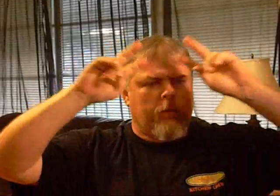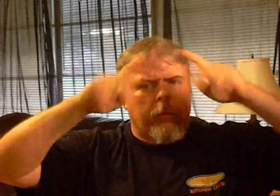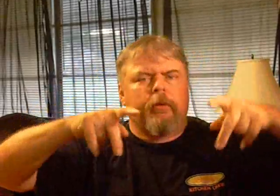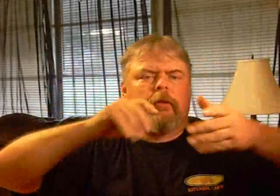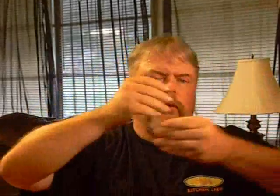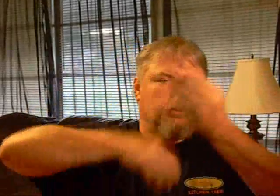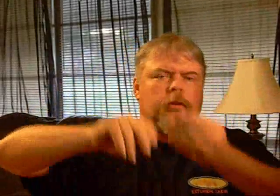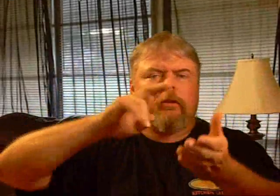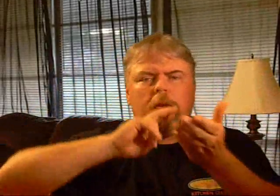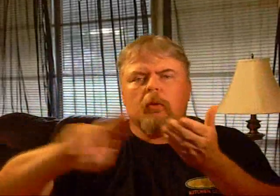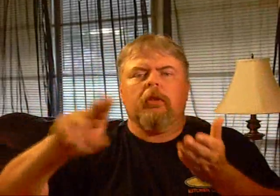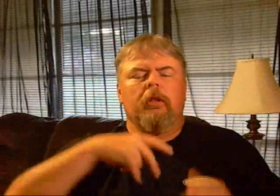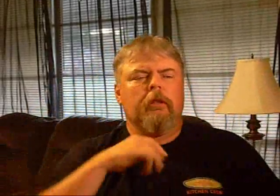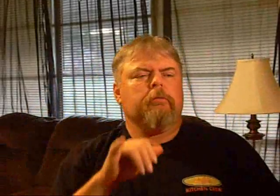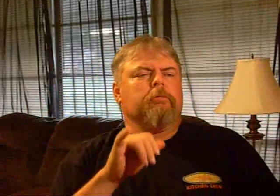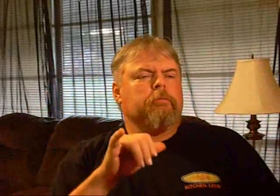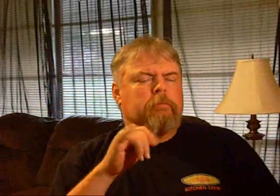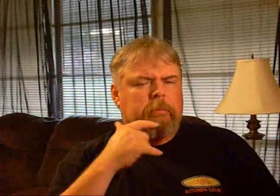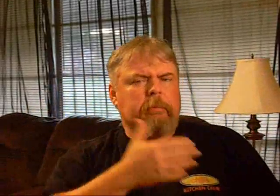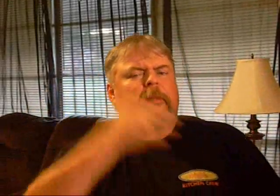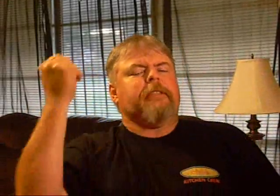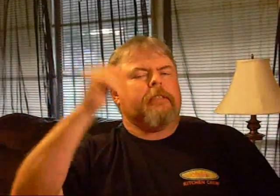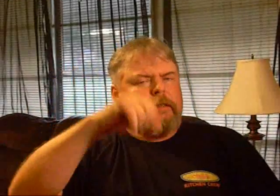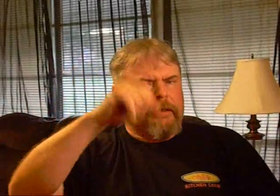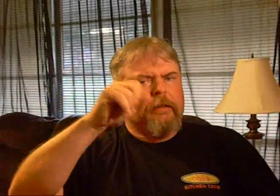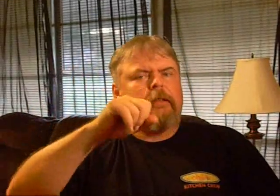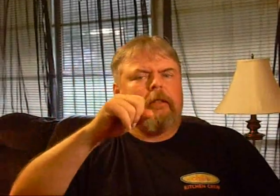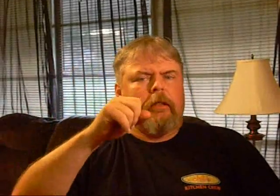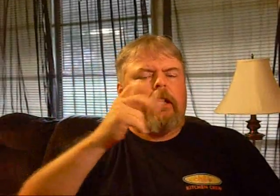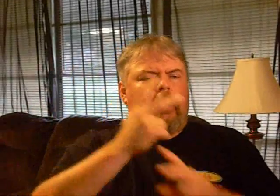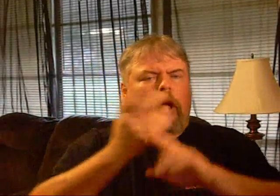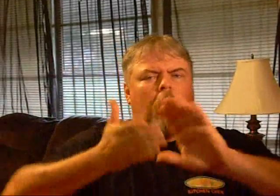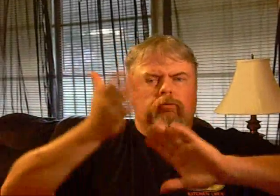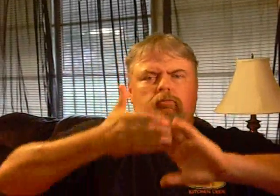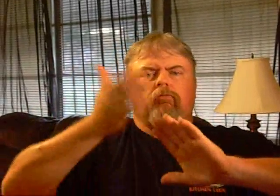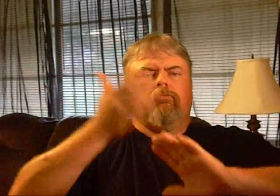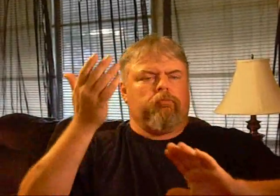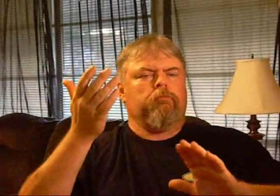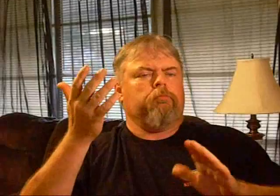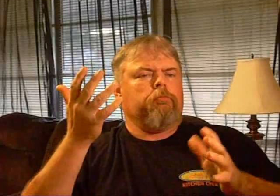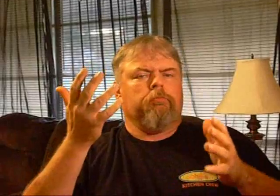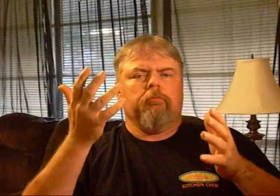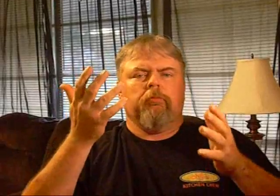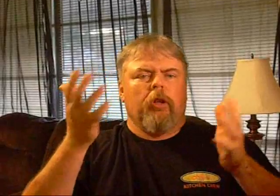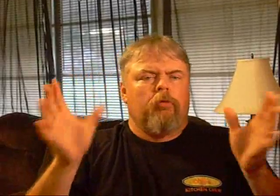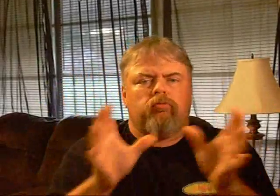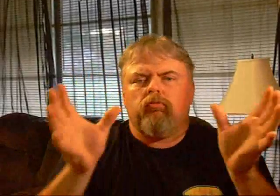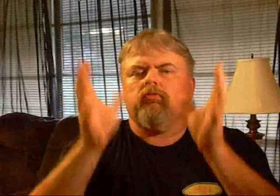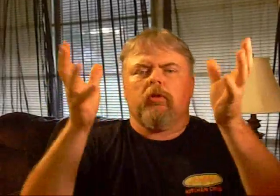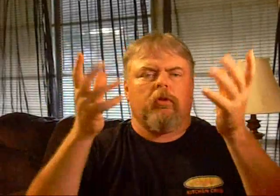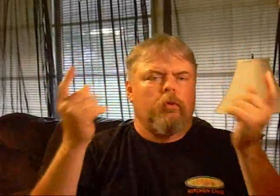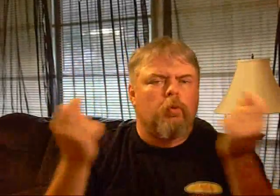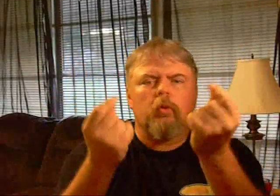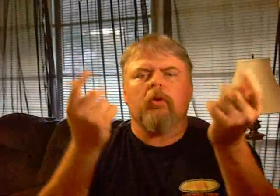Annoying. What's wrong with Dog me? To all new back-to-back episodes of Team Chicken's Family Rules. Sunday at 9 on A&E.